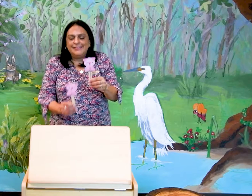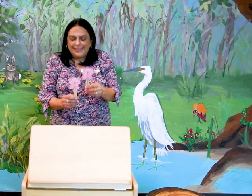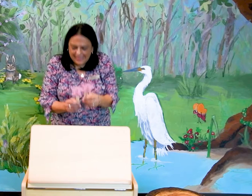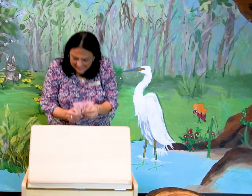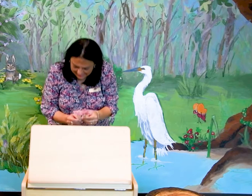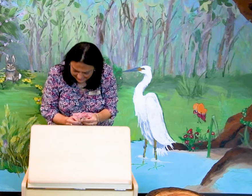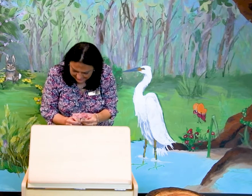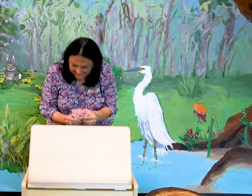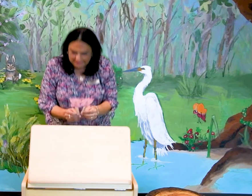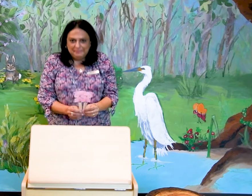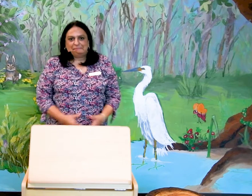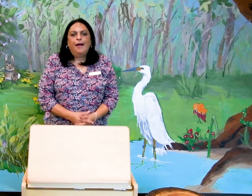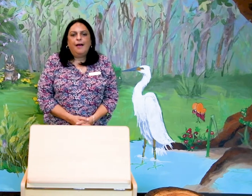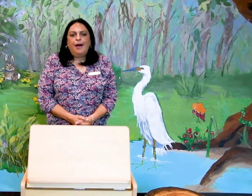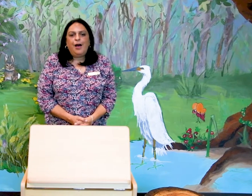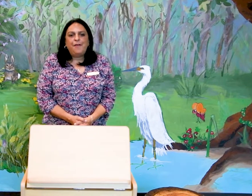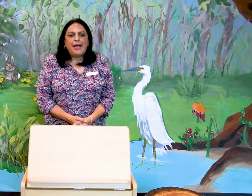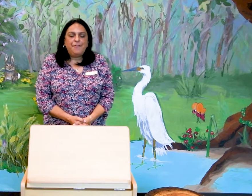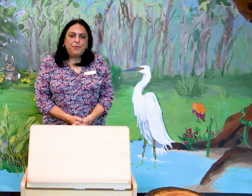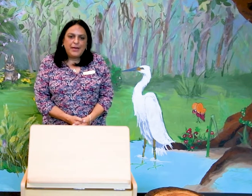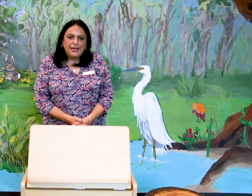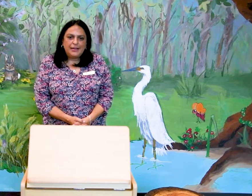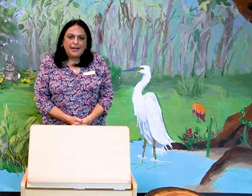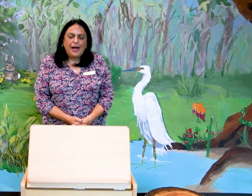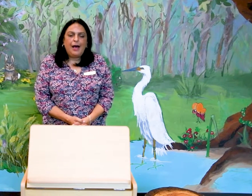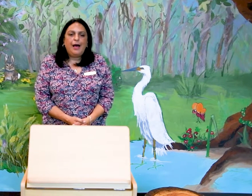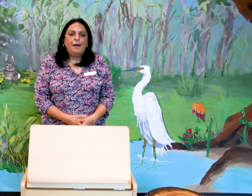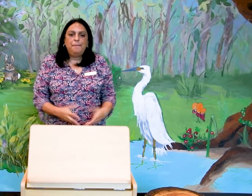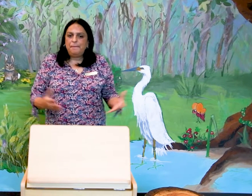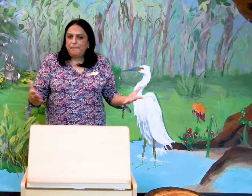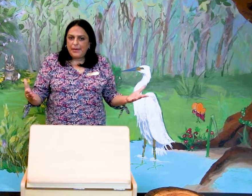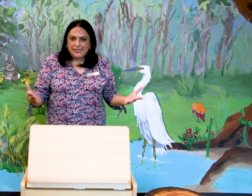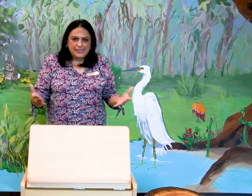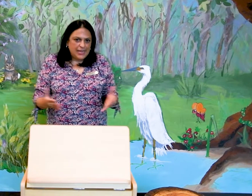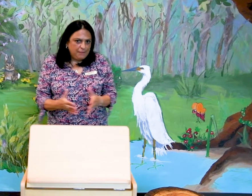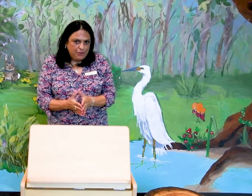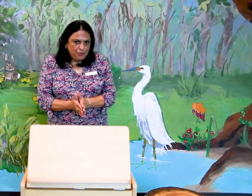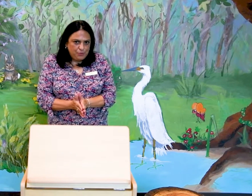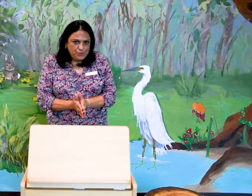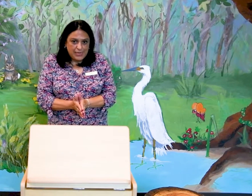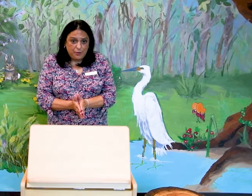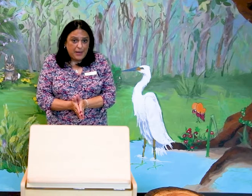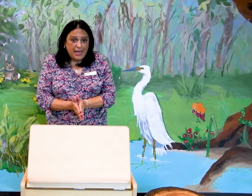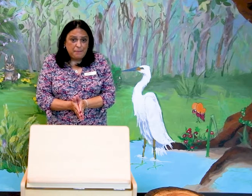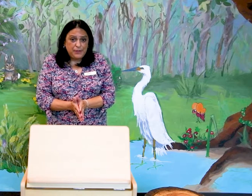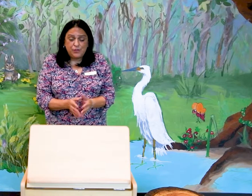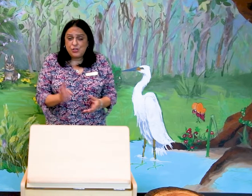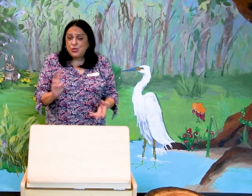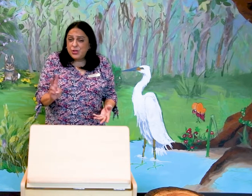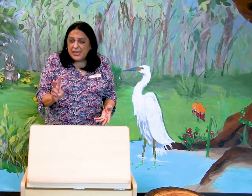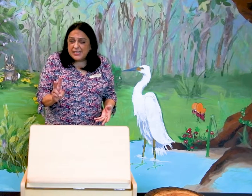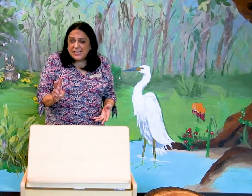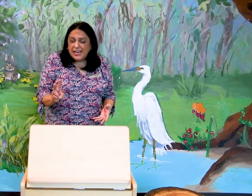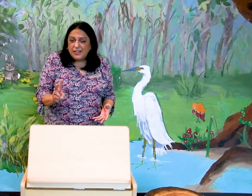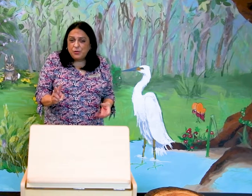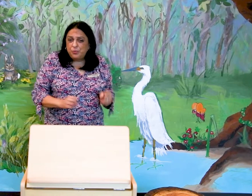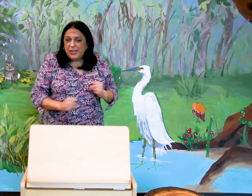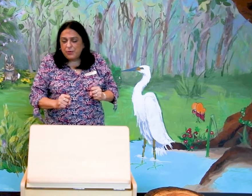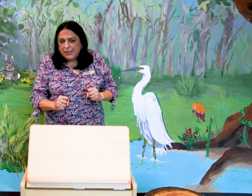The end. All right, everyone. It's time to say goodbye. But there is two things I like to do really quickly.